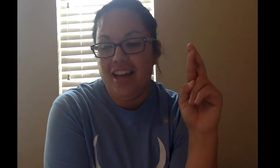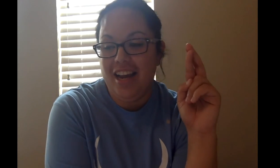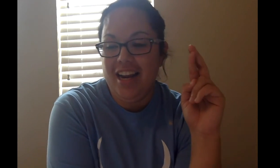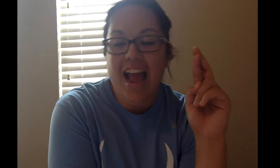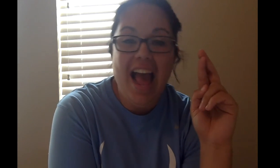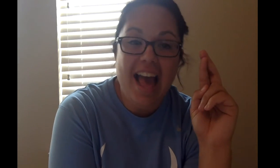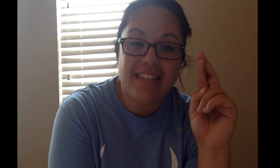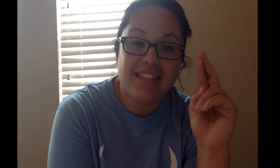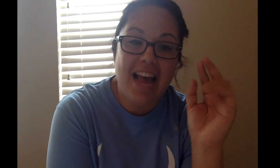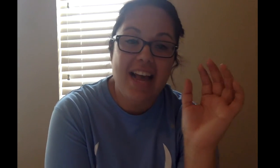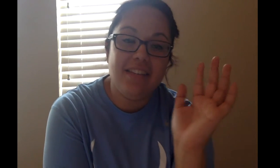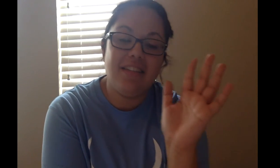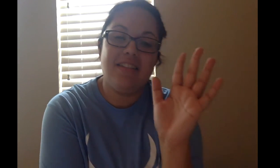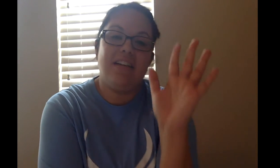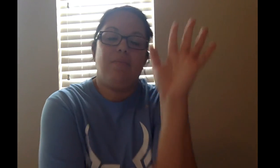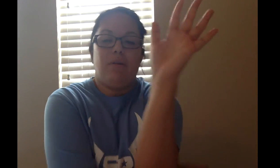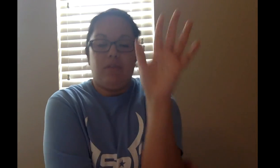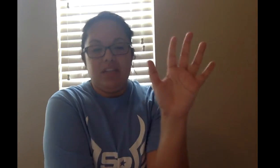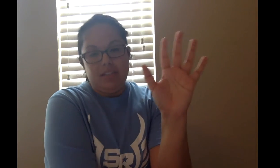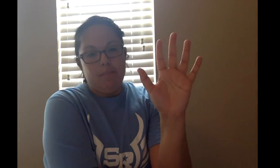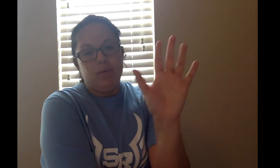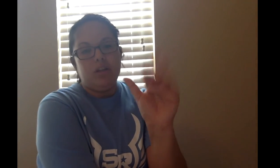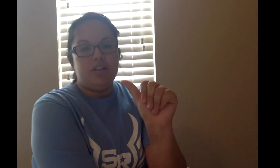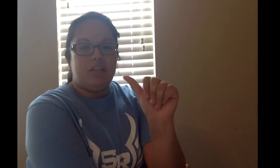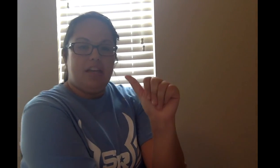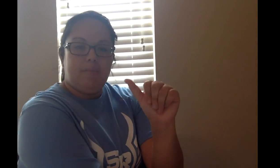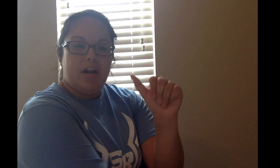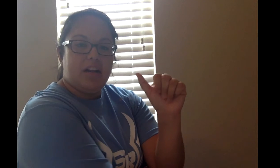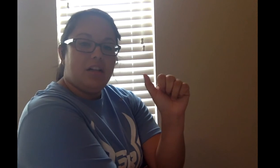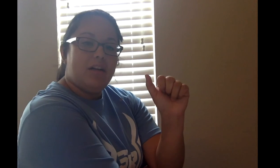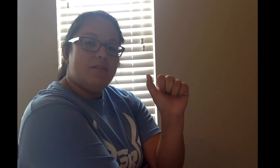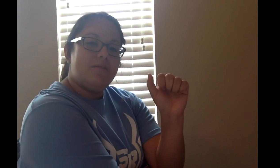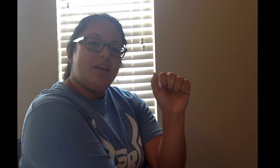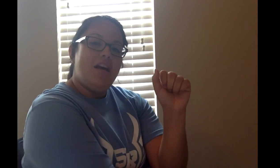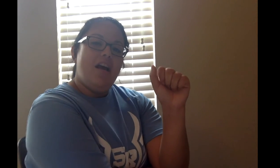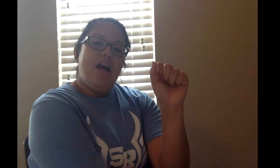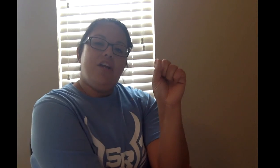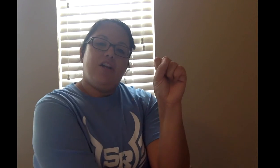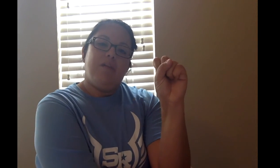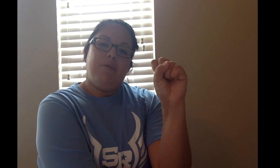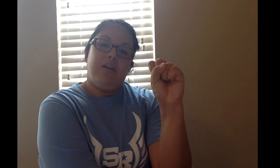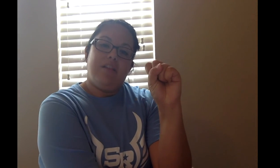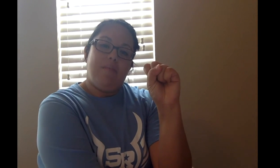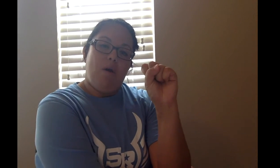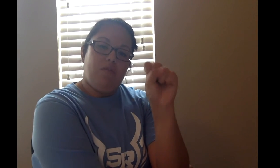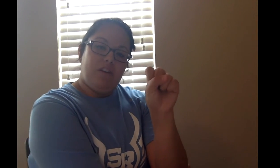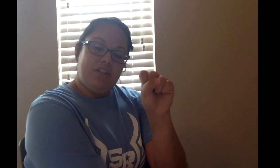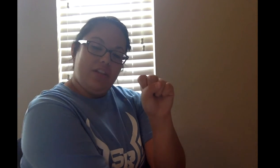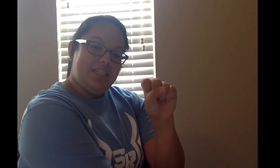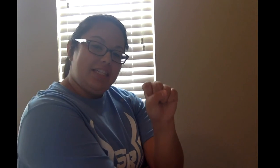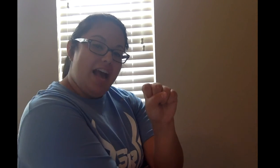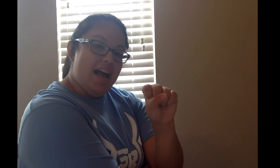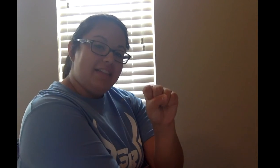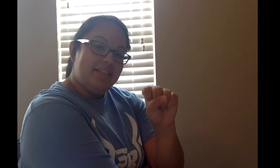good, S, S is going to be really simple. You're just going keep your hand closed, and you're going to put your thumb over. So this is S,